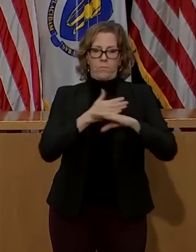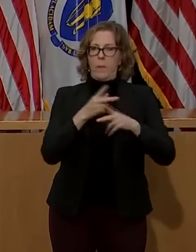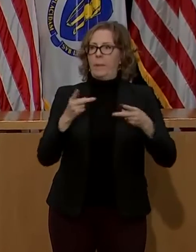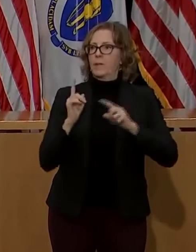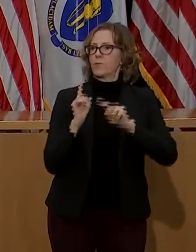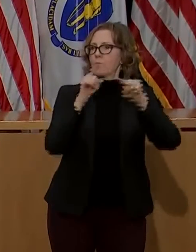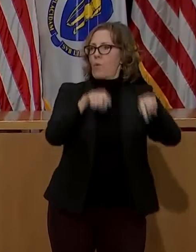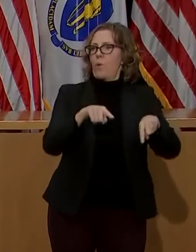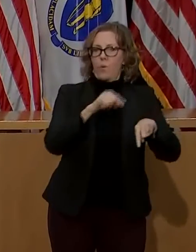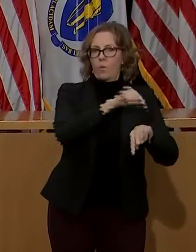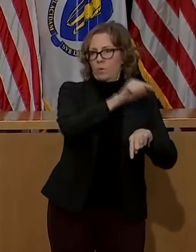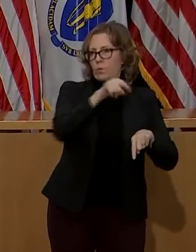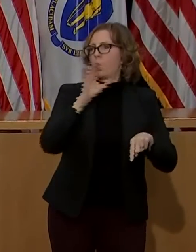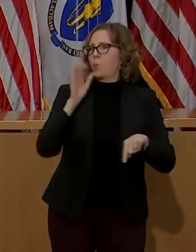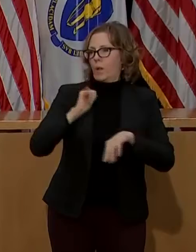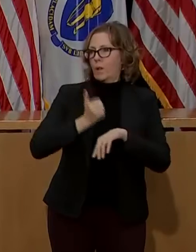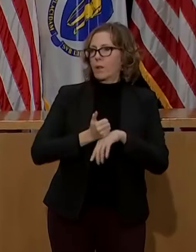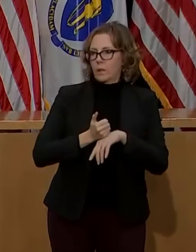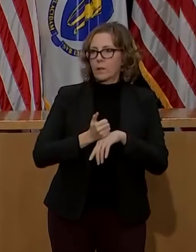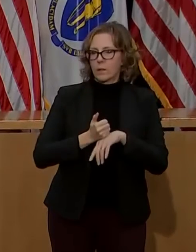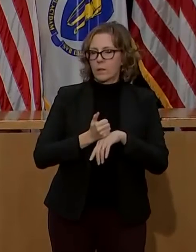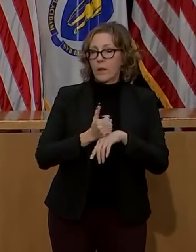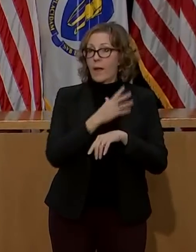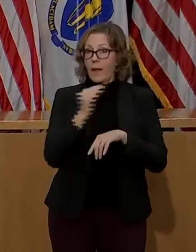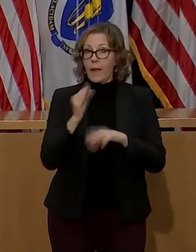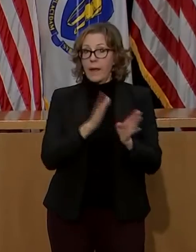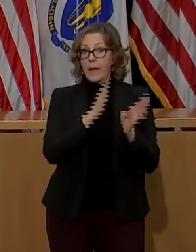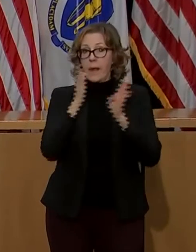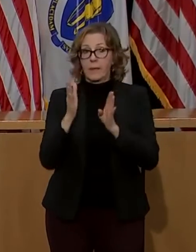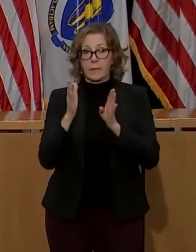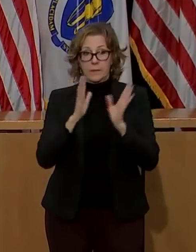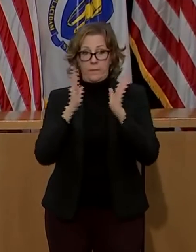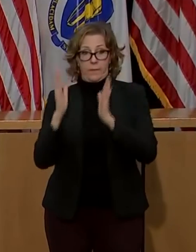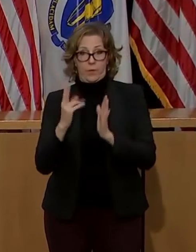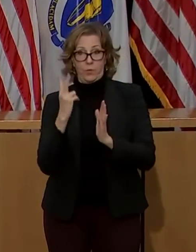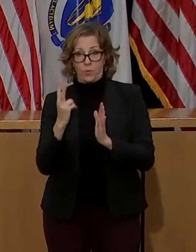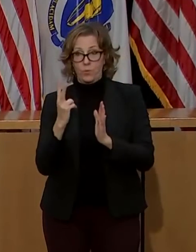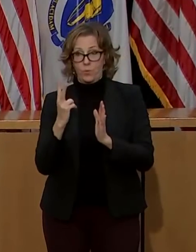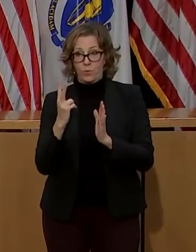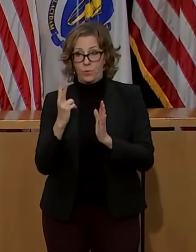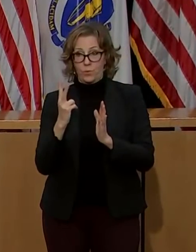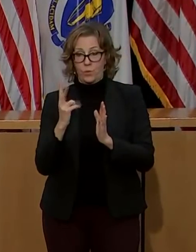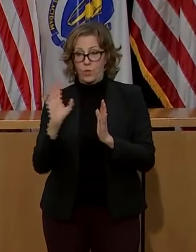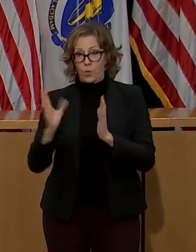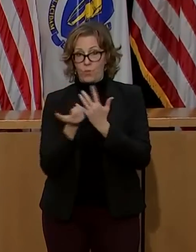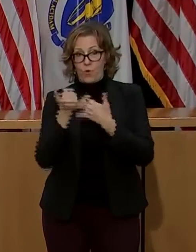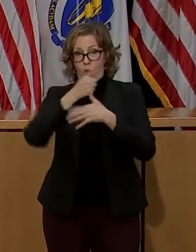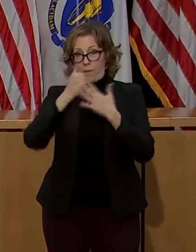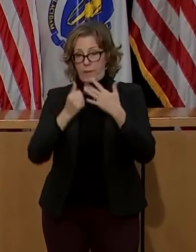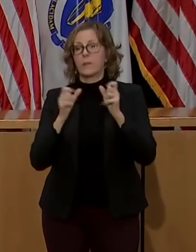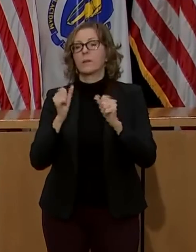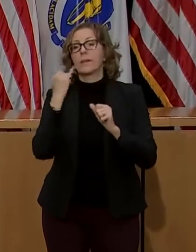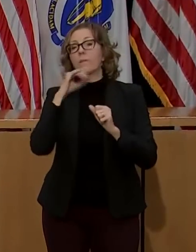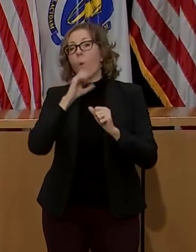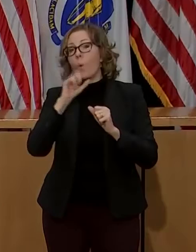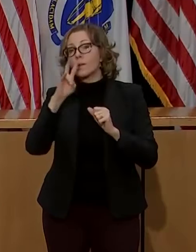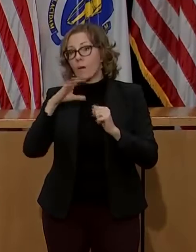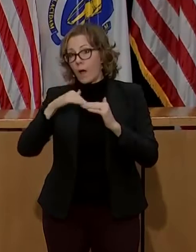and that our updated phase two priority groups will begin vaccines for residents 75 and older